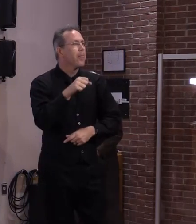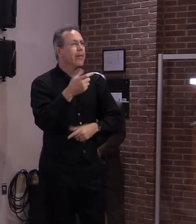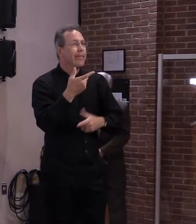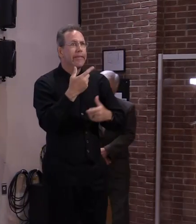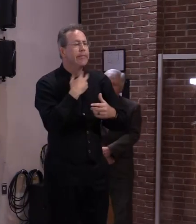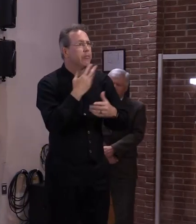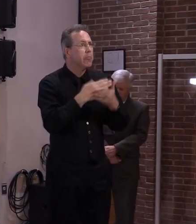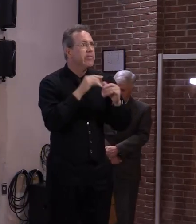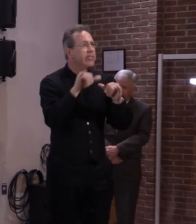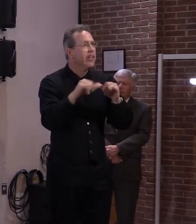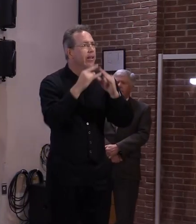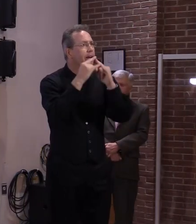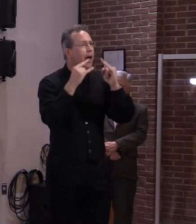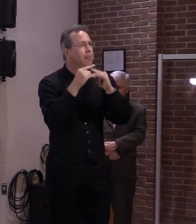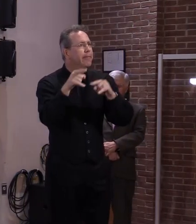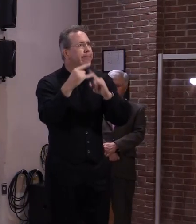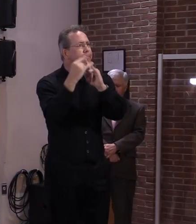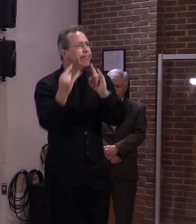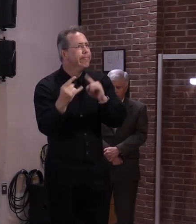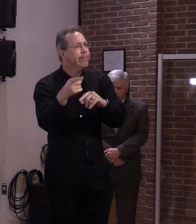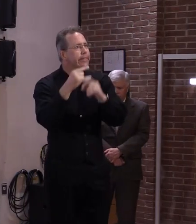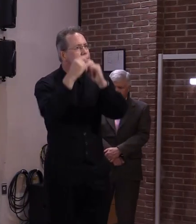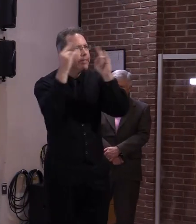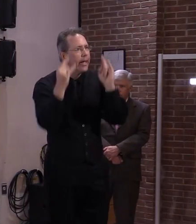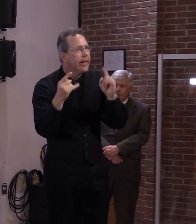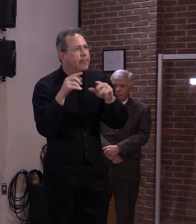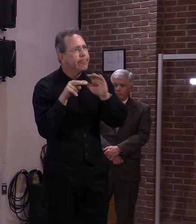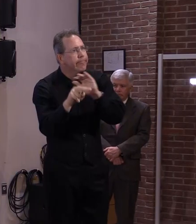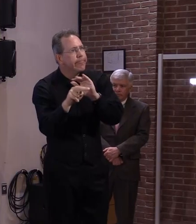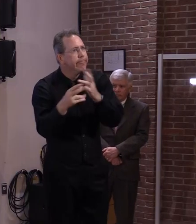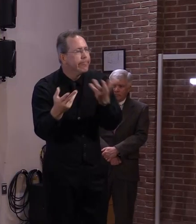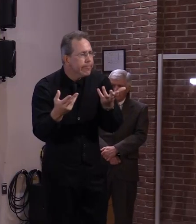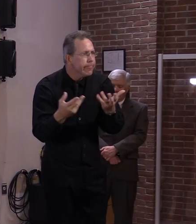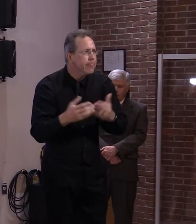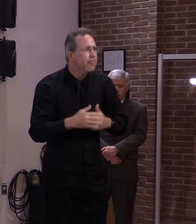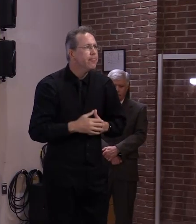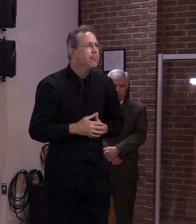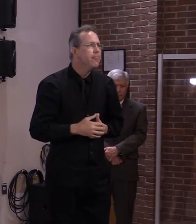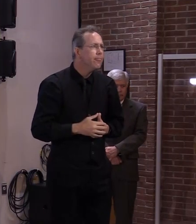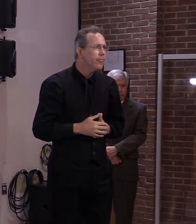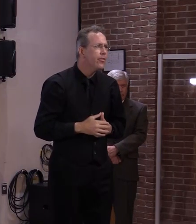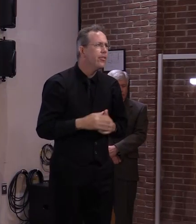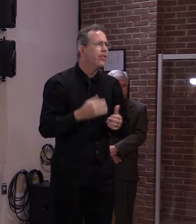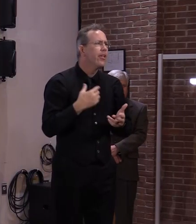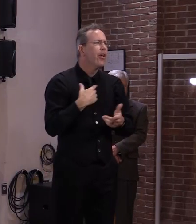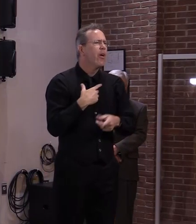quite some time on this very issue so he probably has all the information at his fingertips